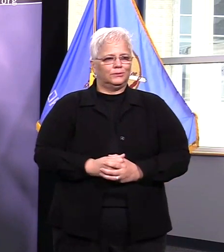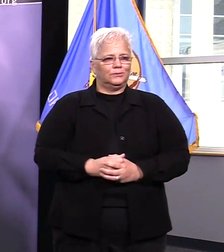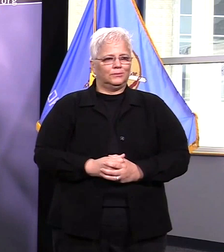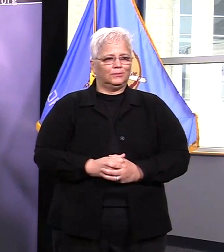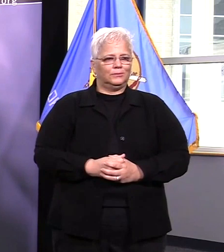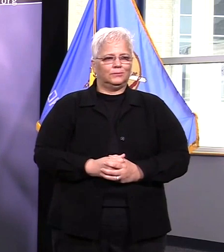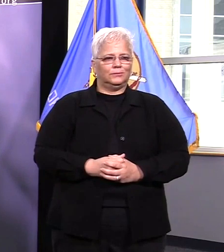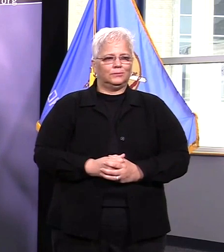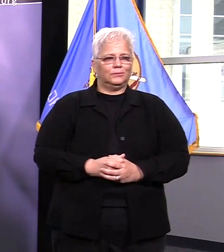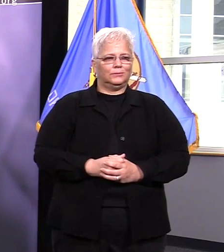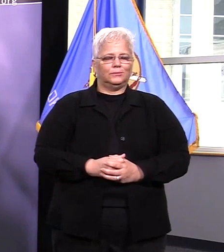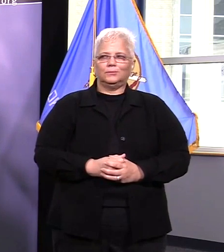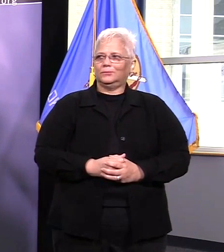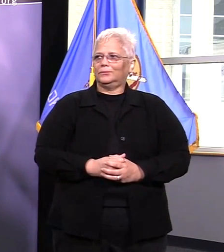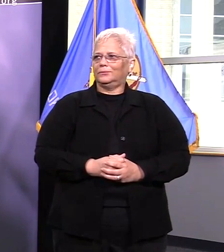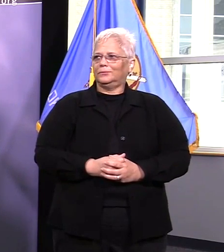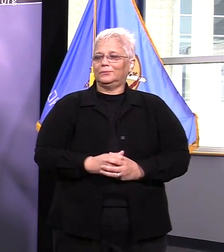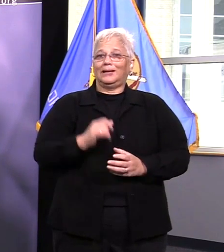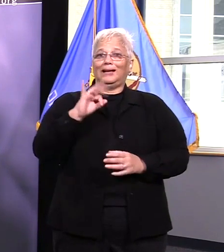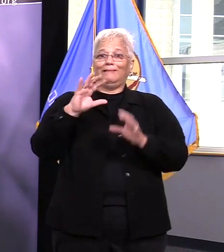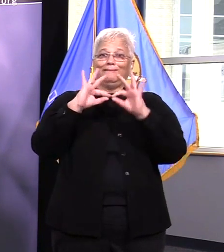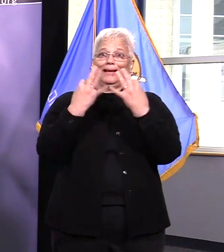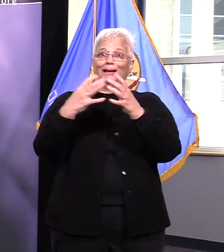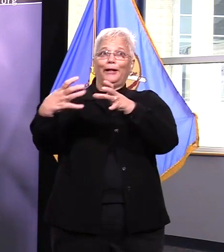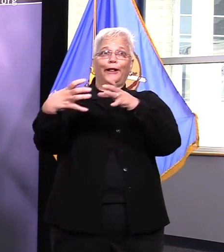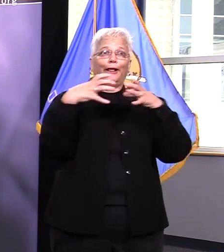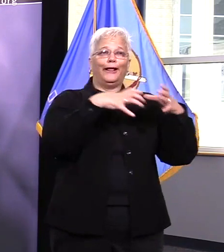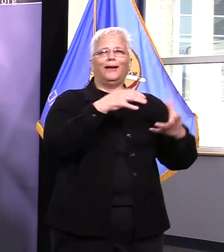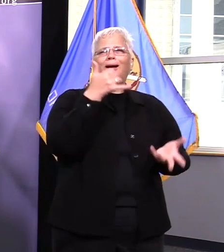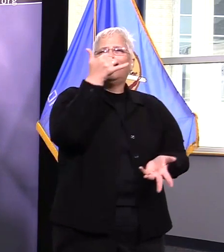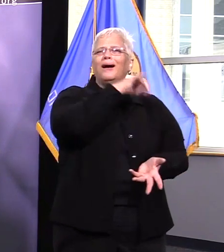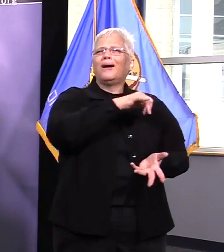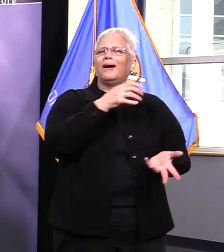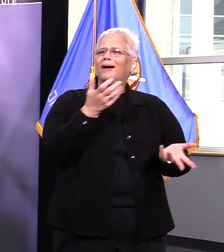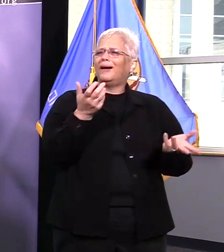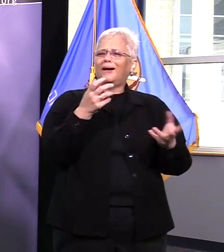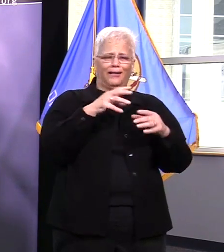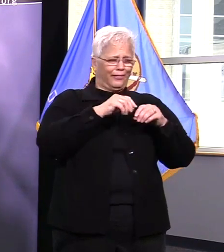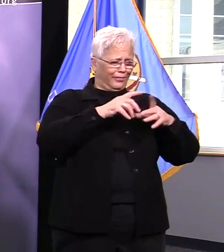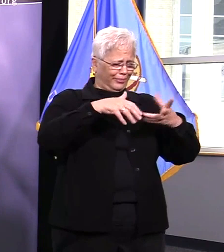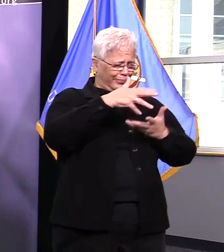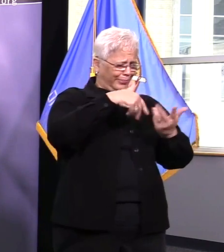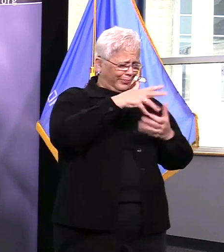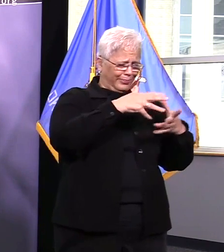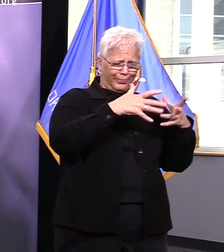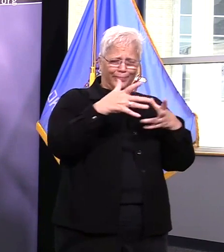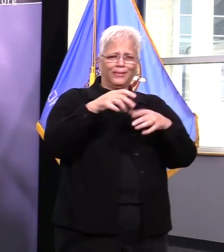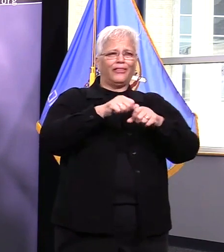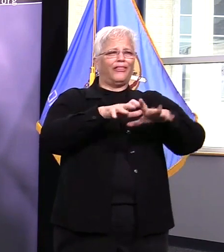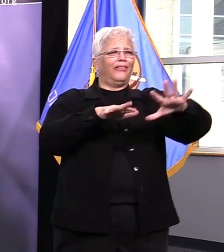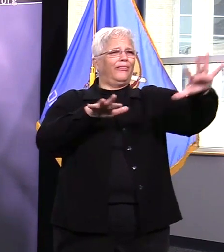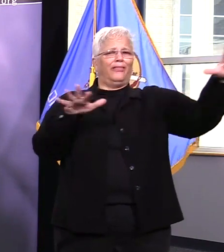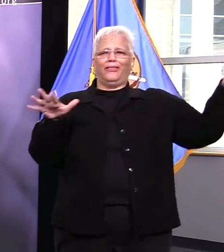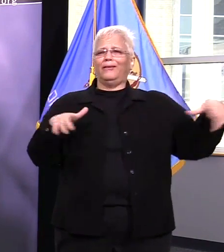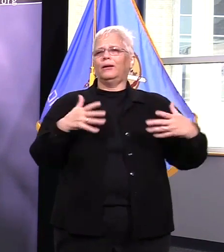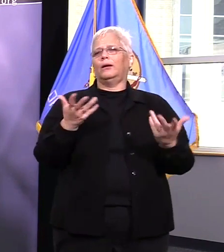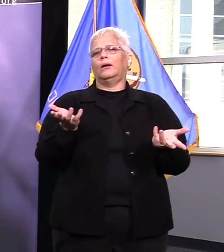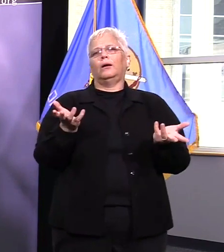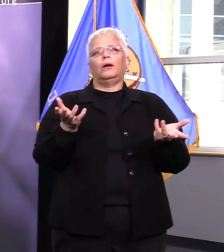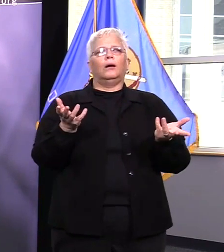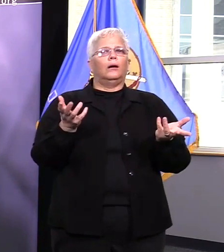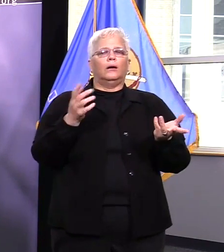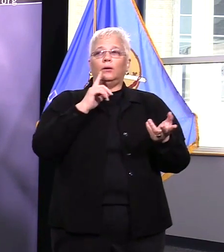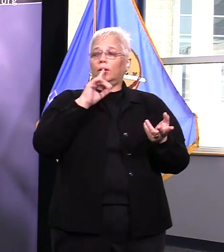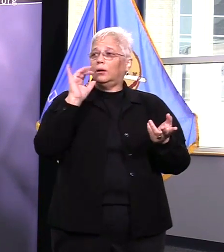great idea so what we would encourage people to do is uh if you need to go to the store uh one there are lots of